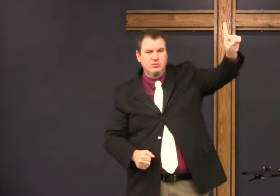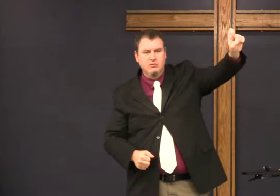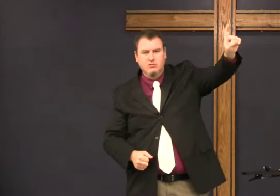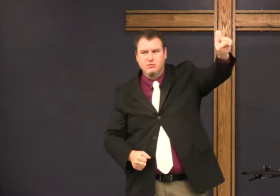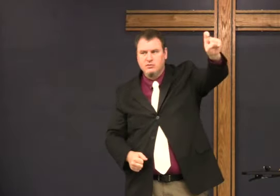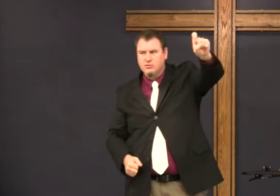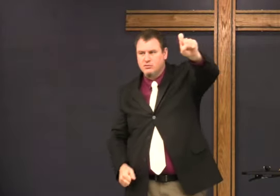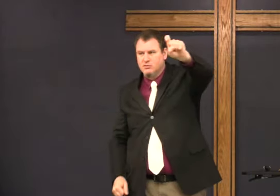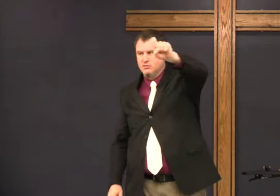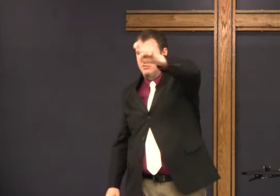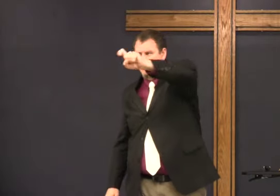Does God support slavery?